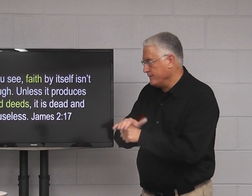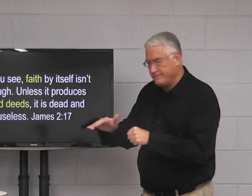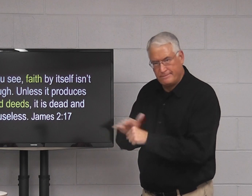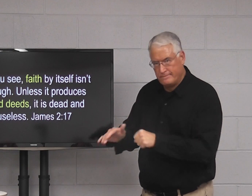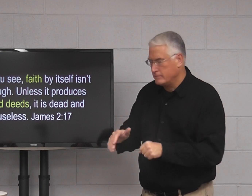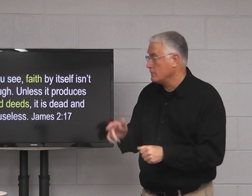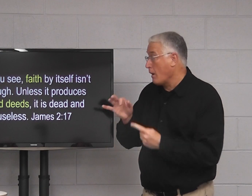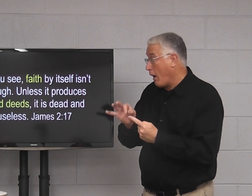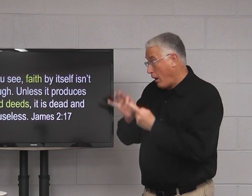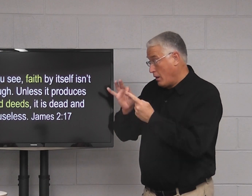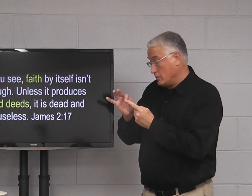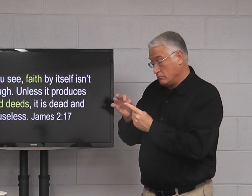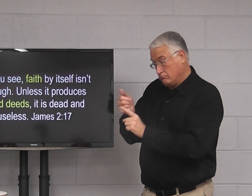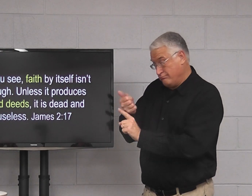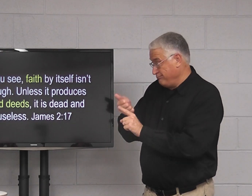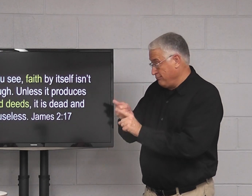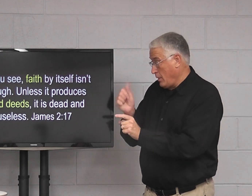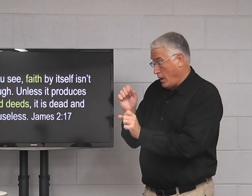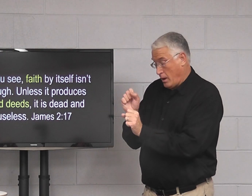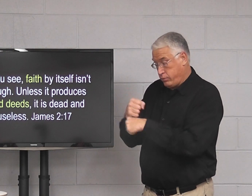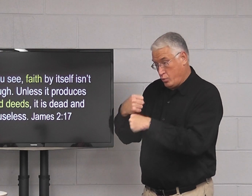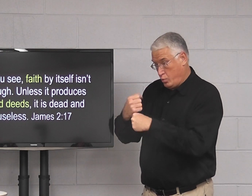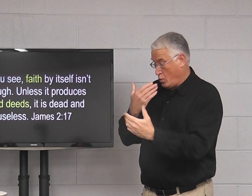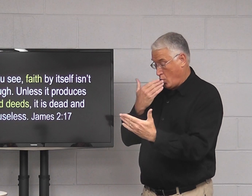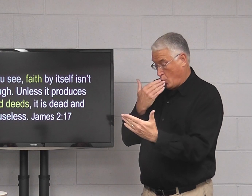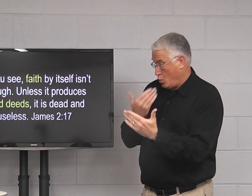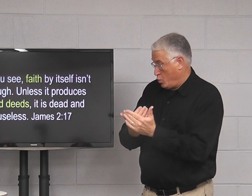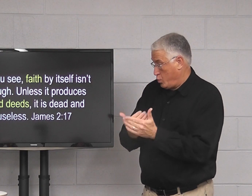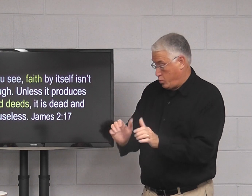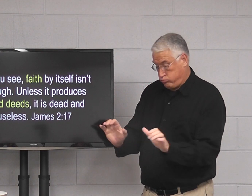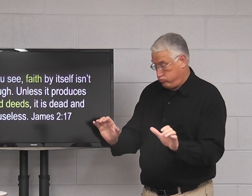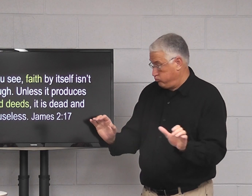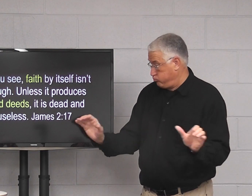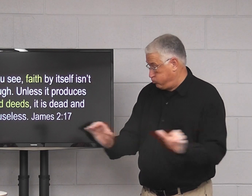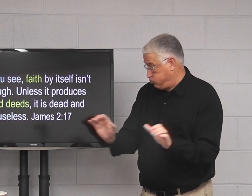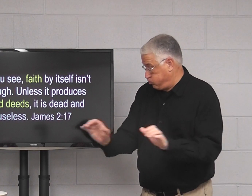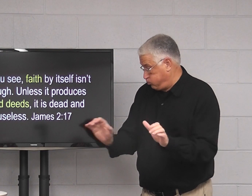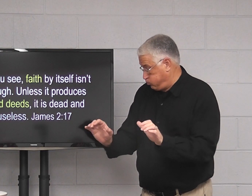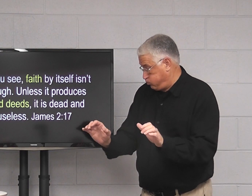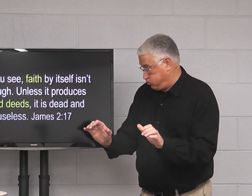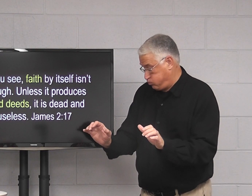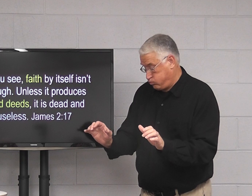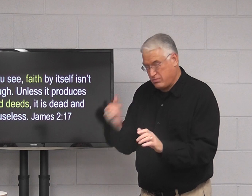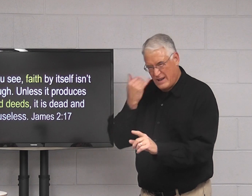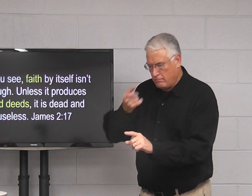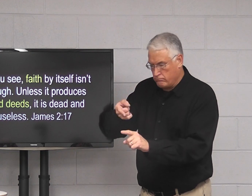It says it's not enough unless it produces good deeds or good works.